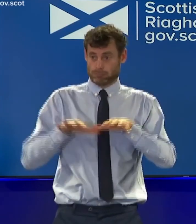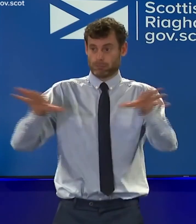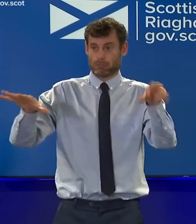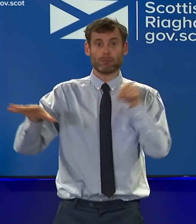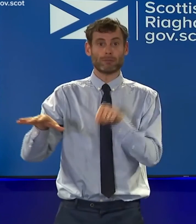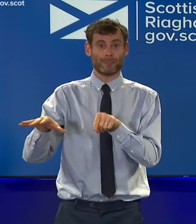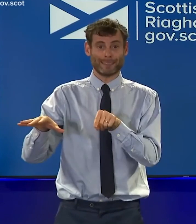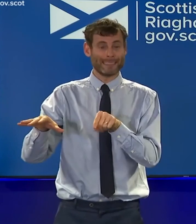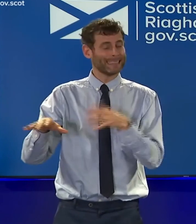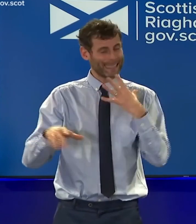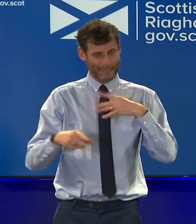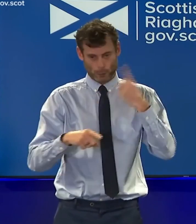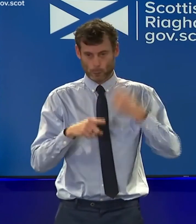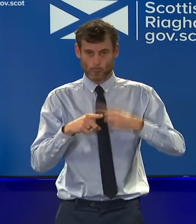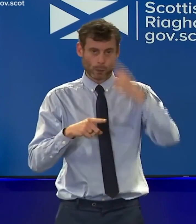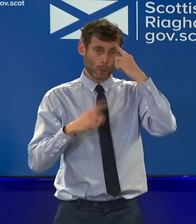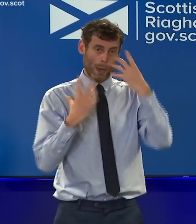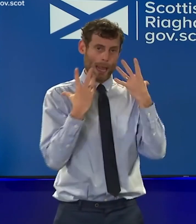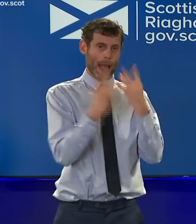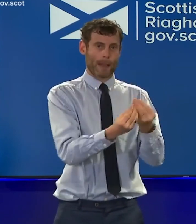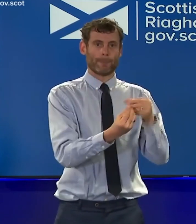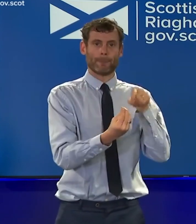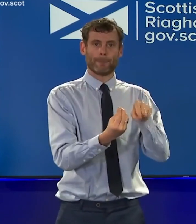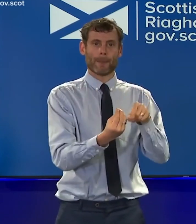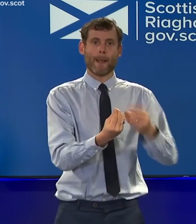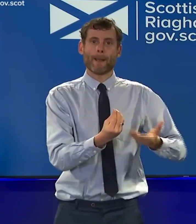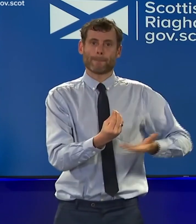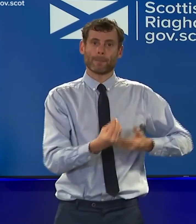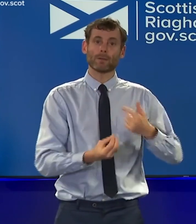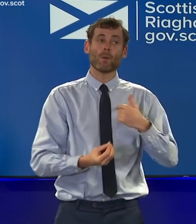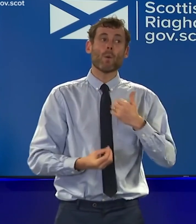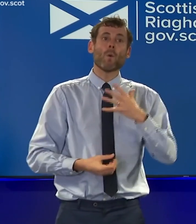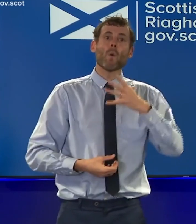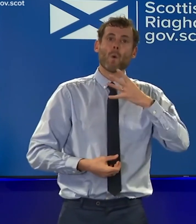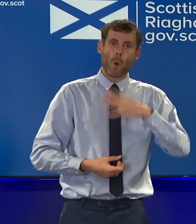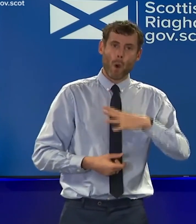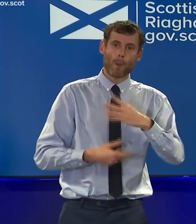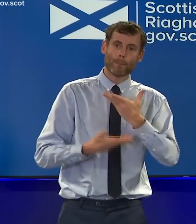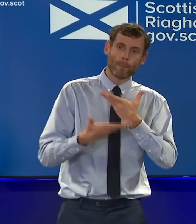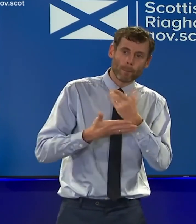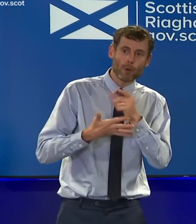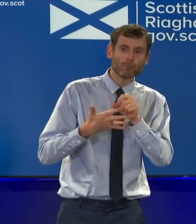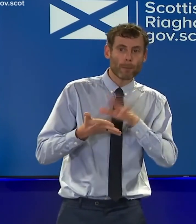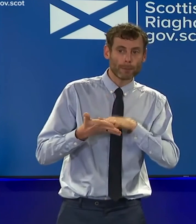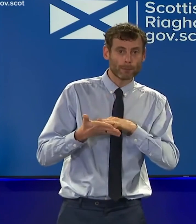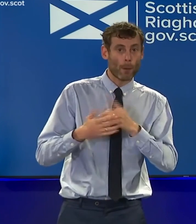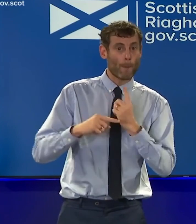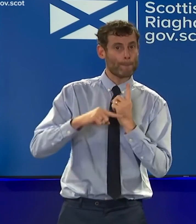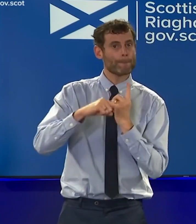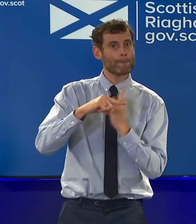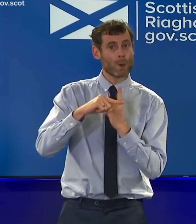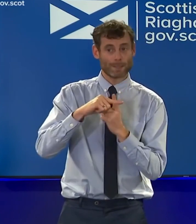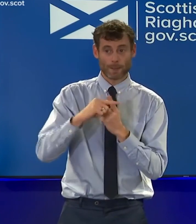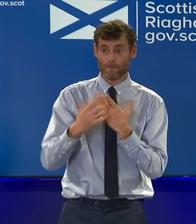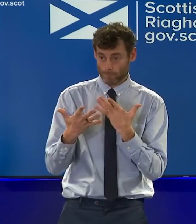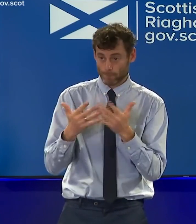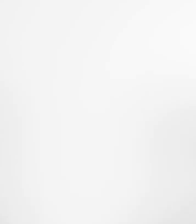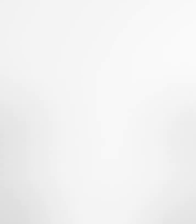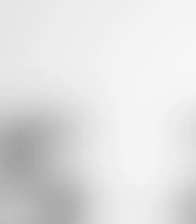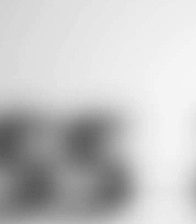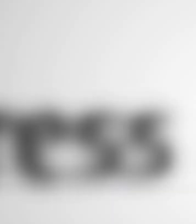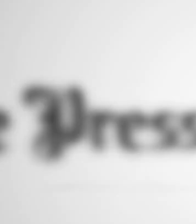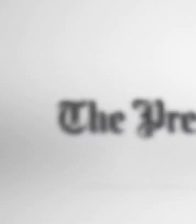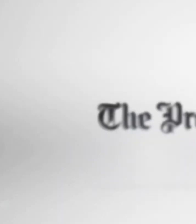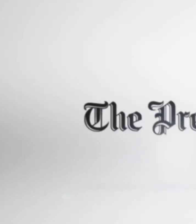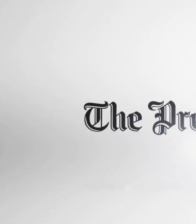There is no time to waste. I hope the conversation later will be a positive one, and that it will give businesses the assurance of support